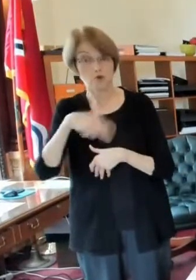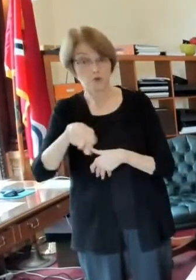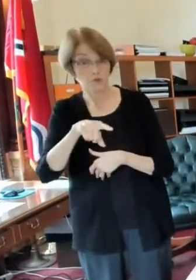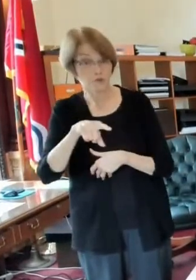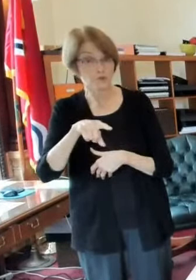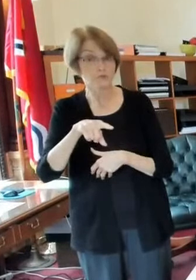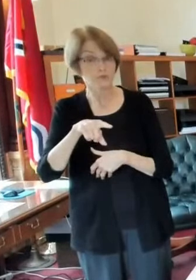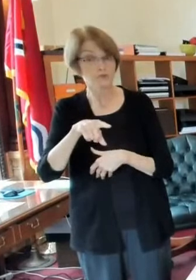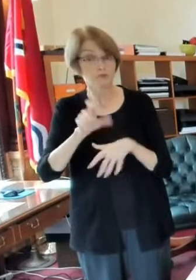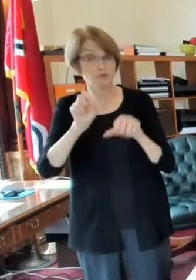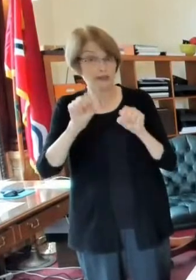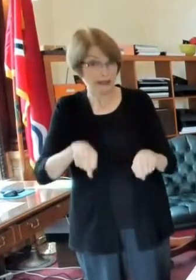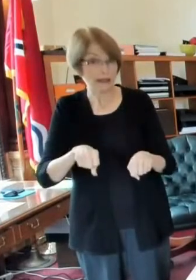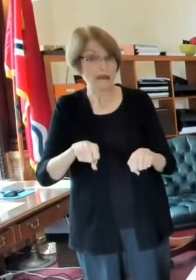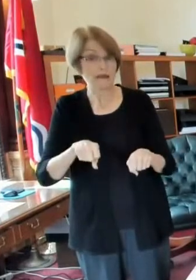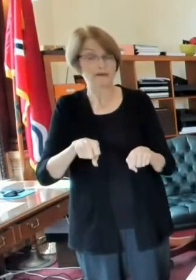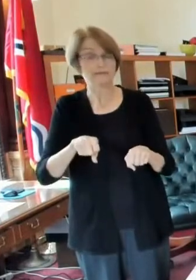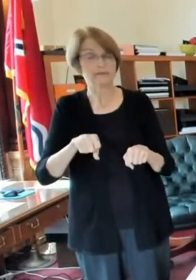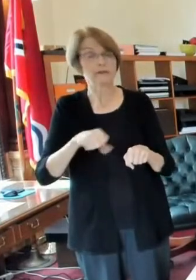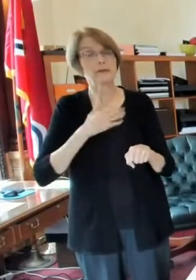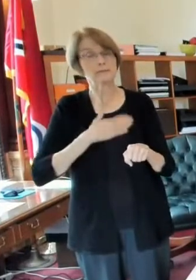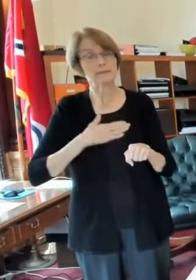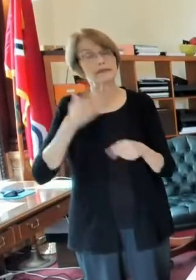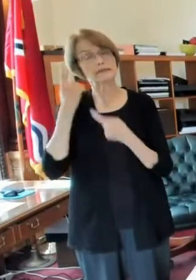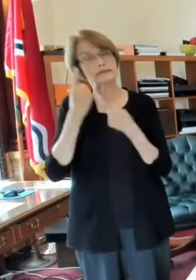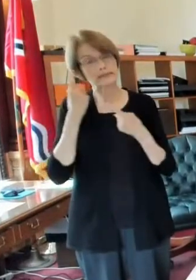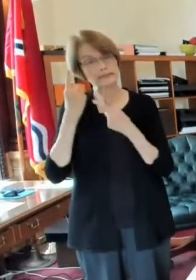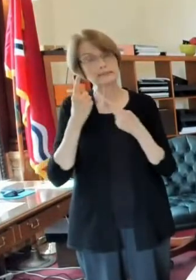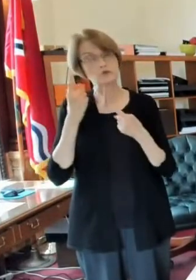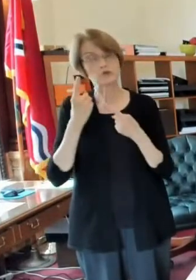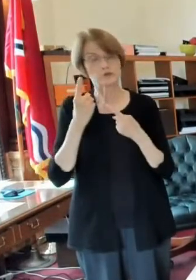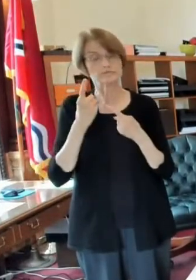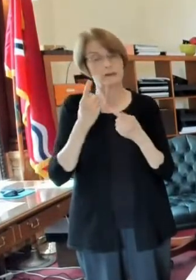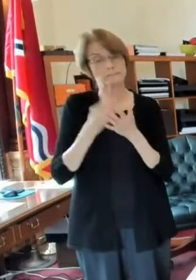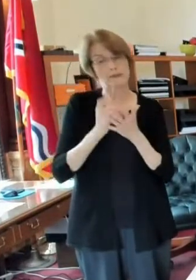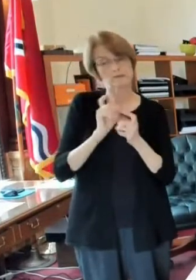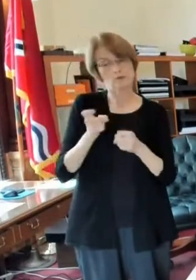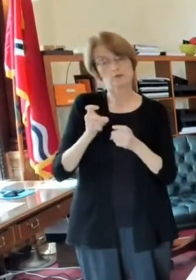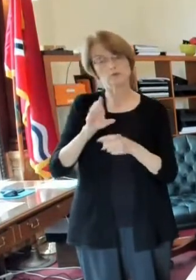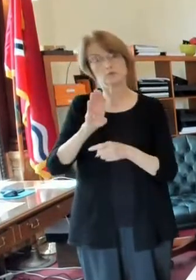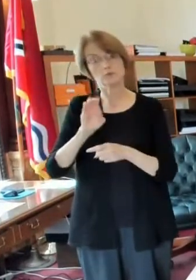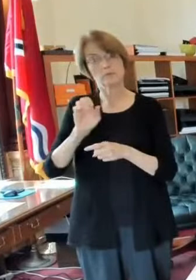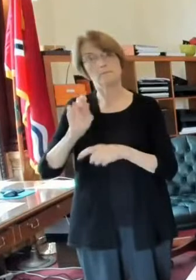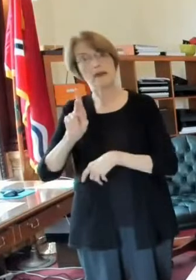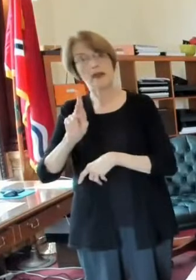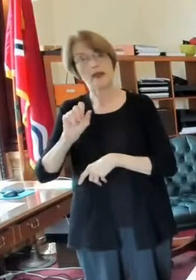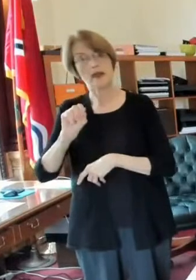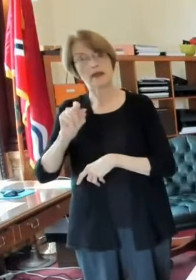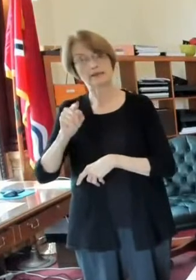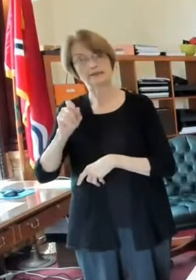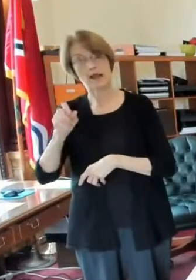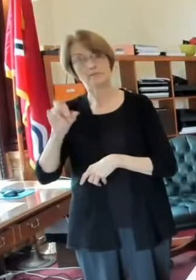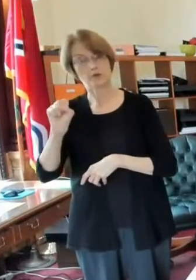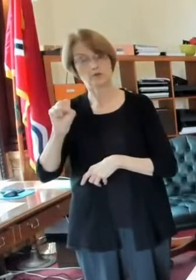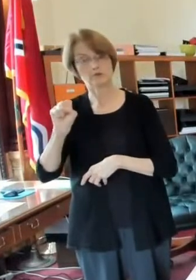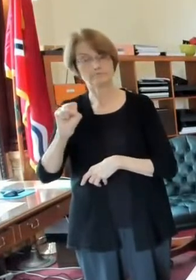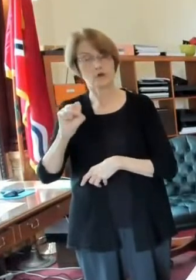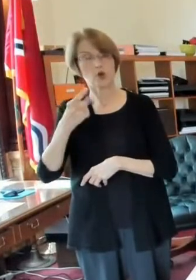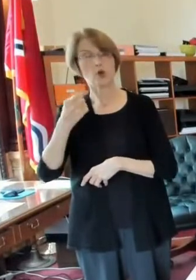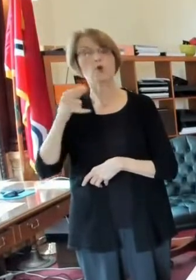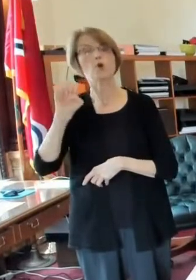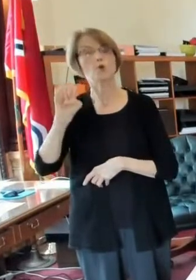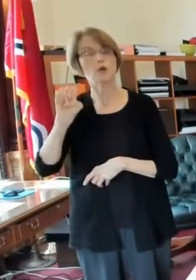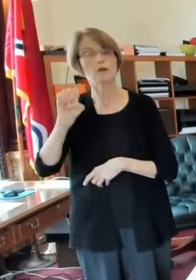um please consider donating to backstoppers you go just google it backstoppers